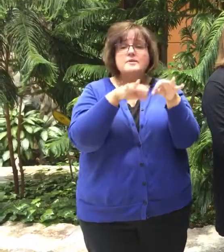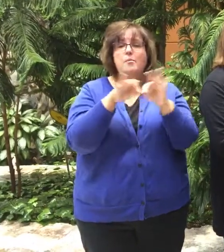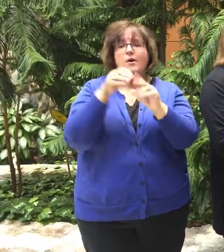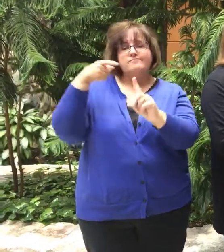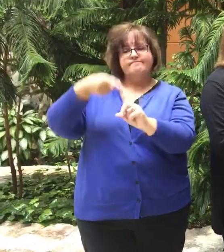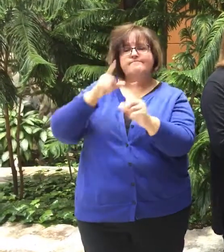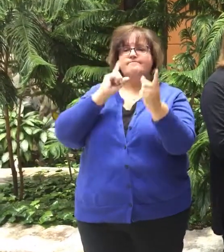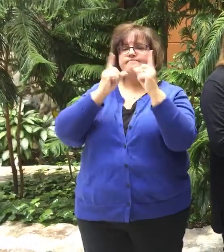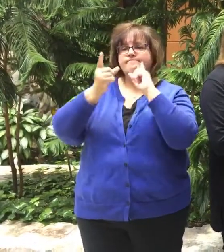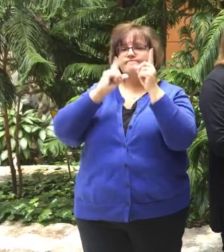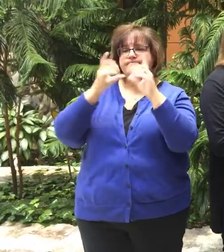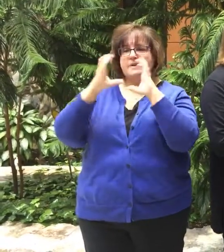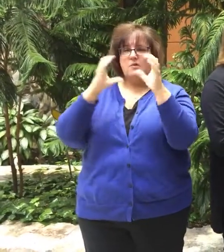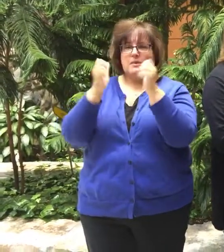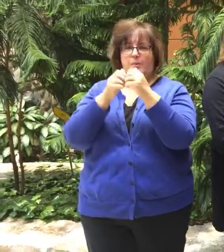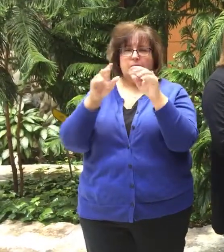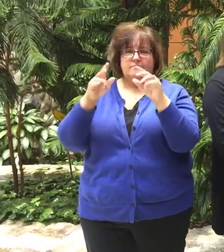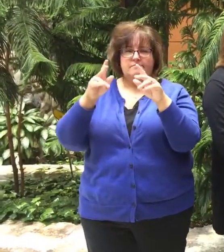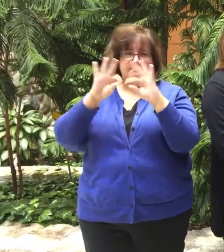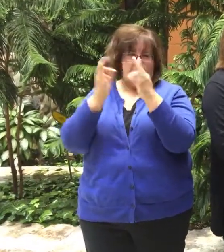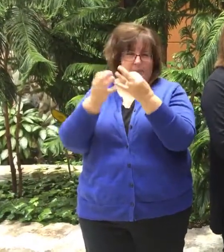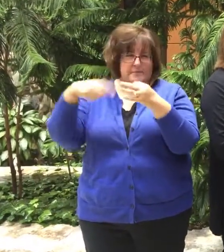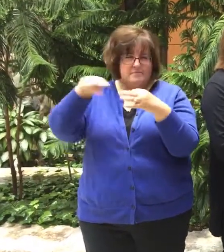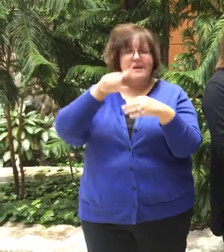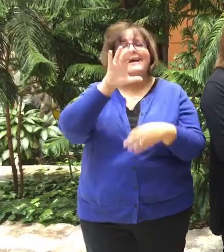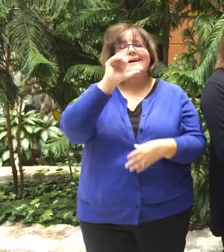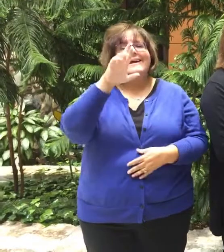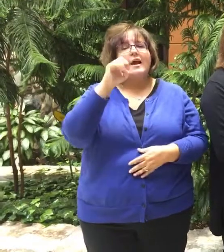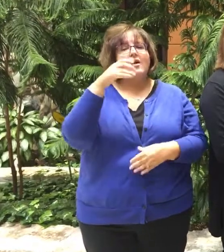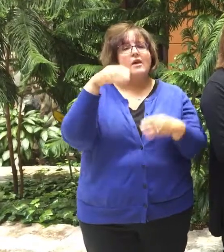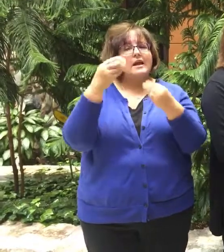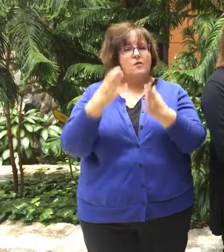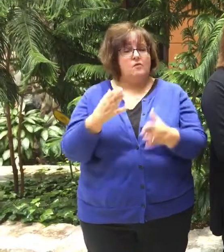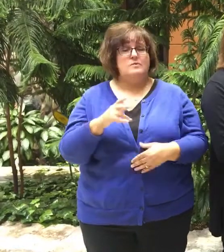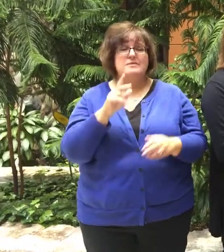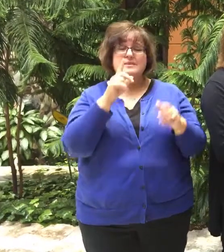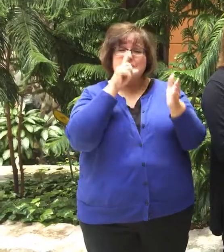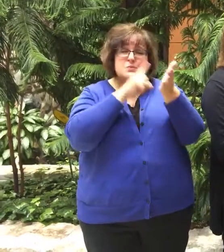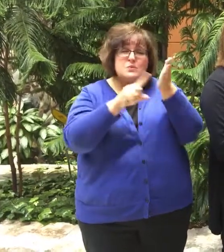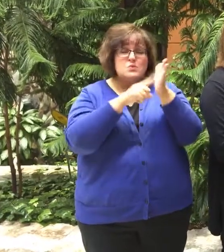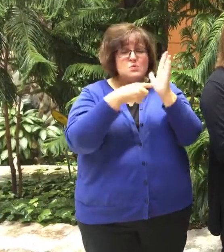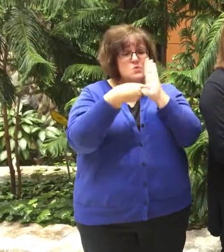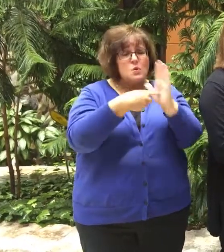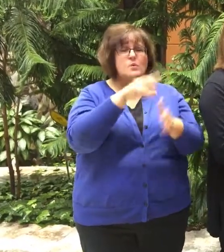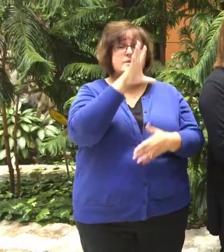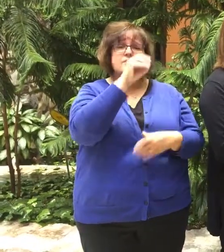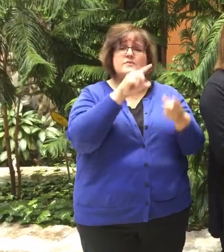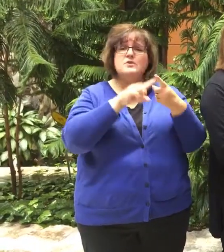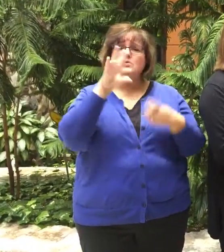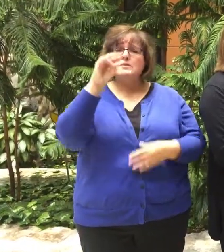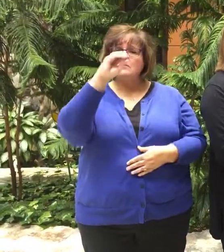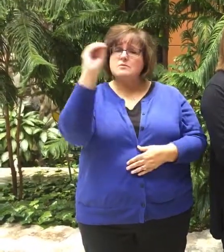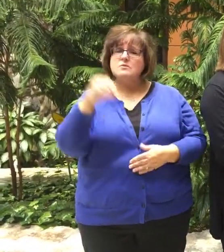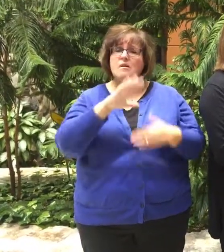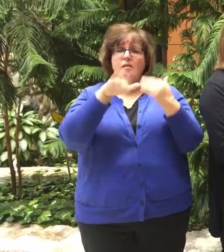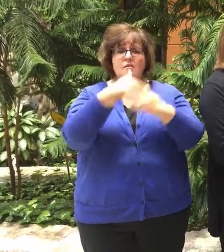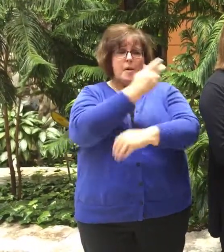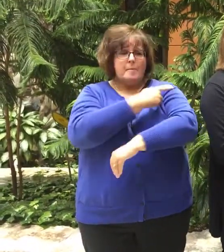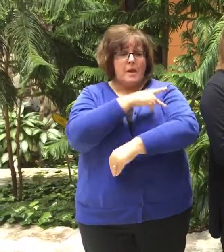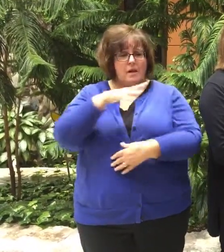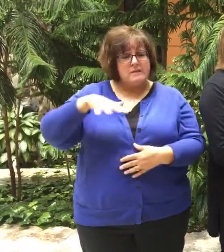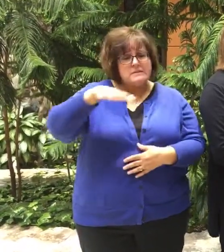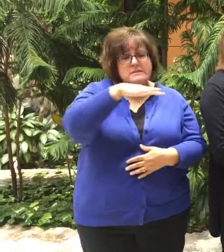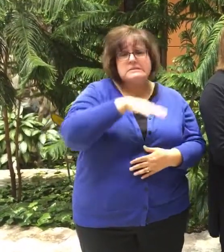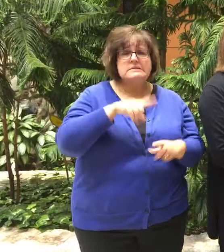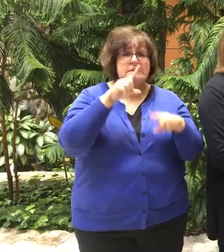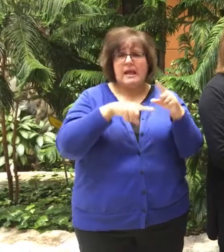Ah, okay. Particularly for caregivers, because the research shows that up to 50 to 70% of all patients will